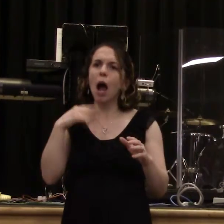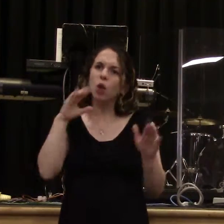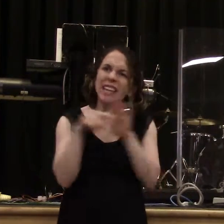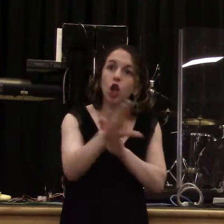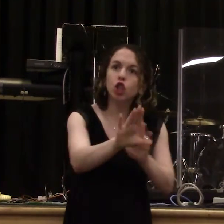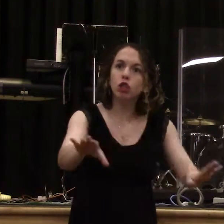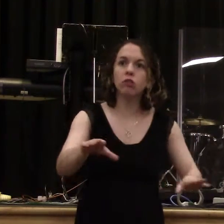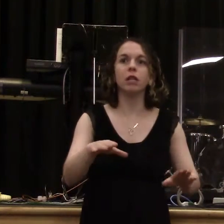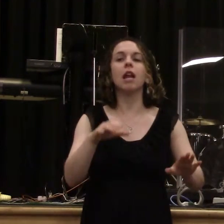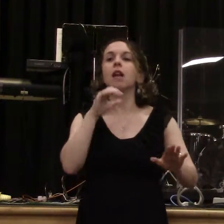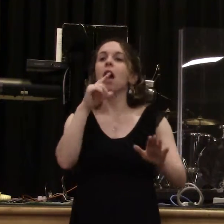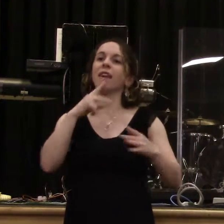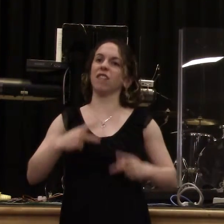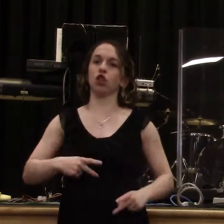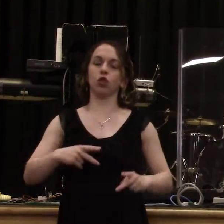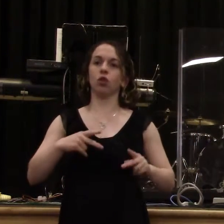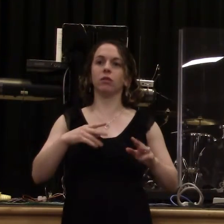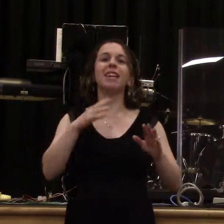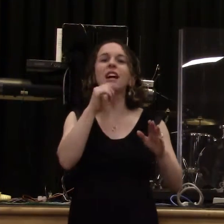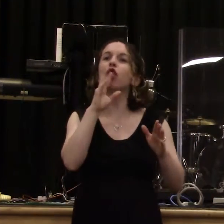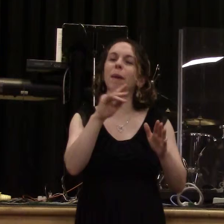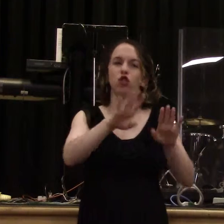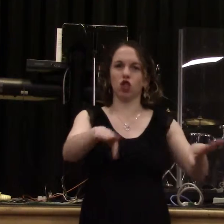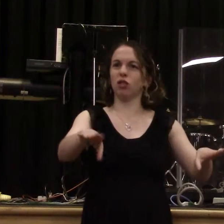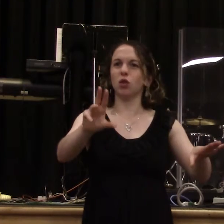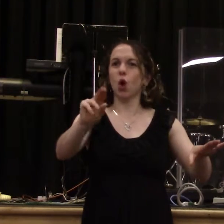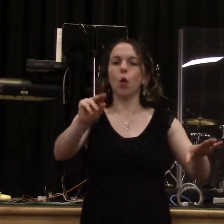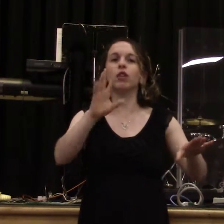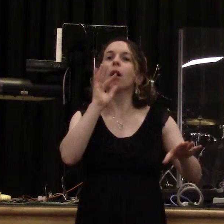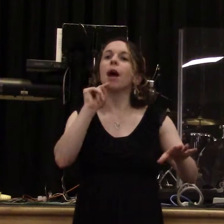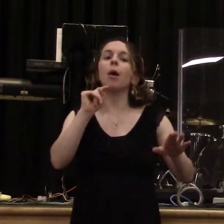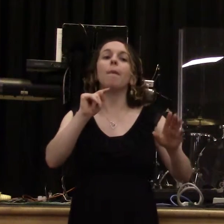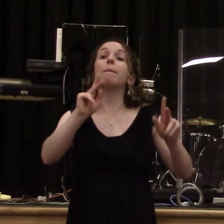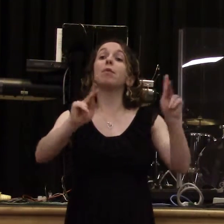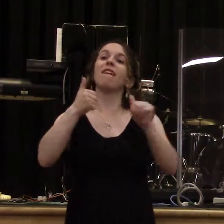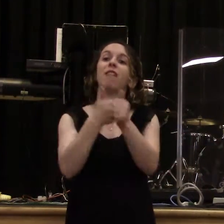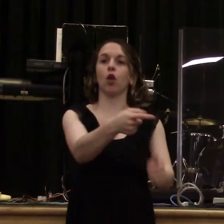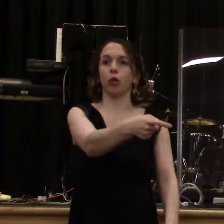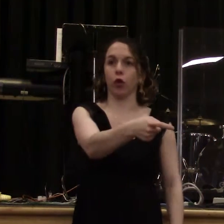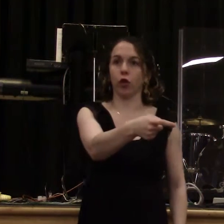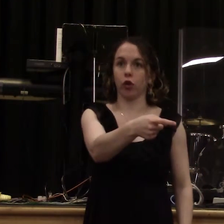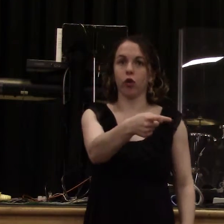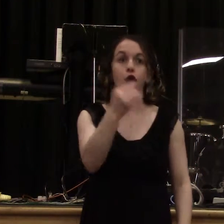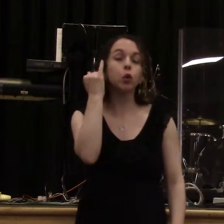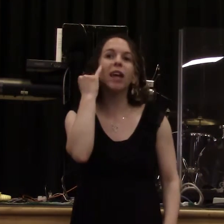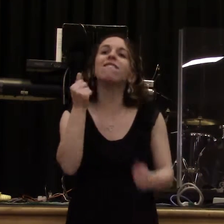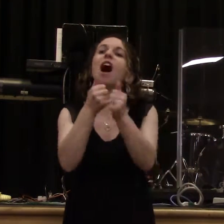Now, He's not talking about physical children here. He's talking about those who follow in her ways, that become disciples of this lady. He